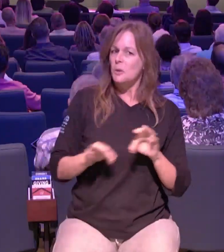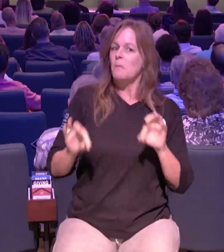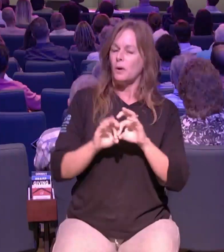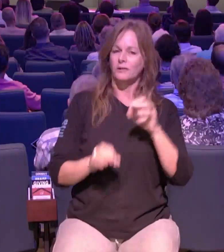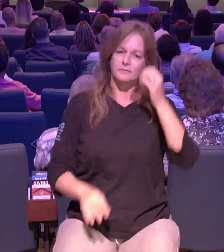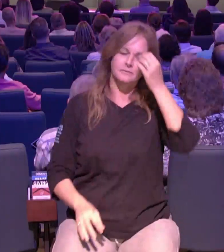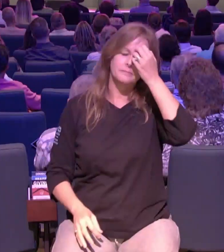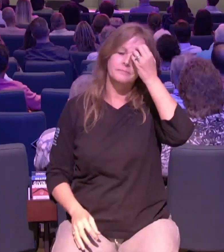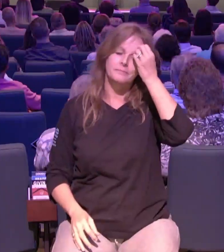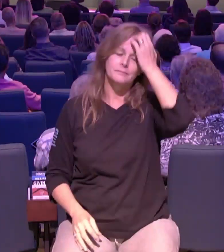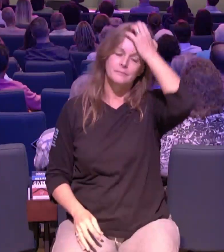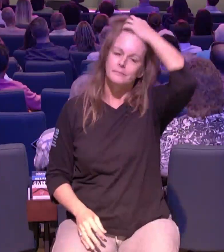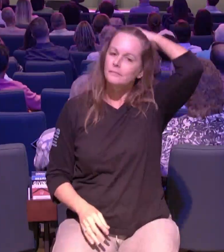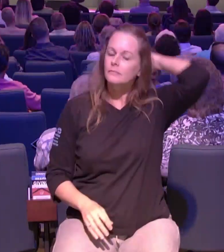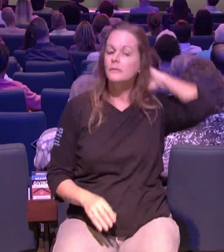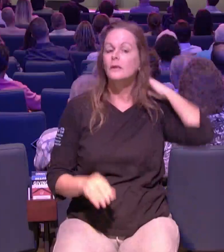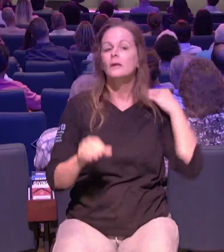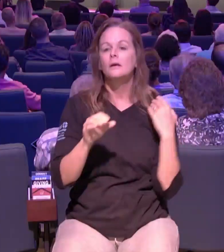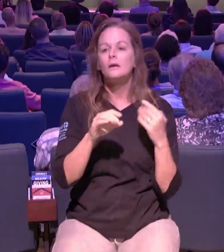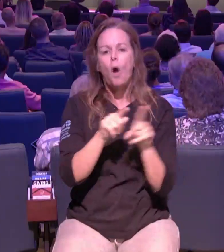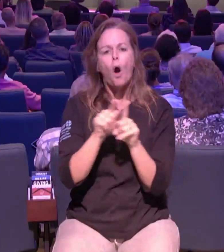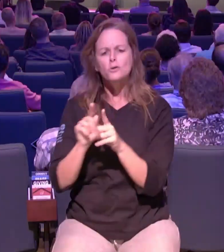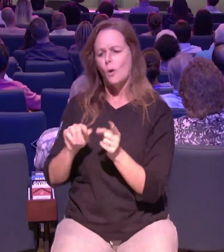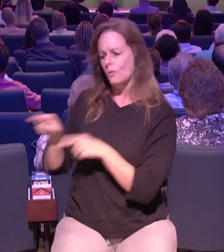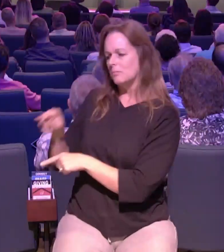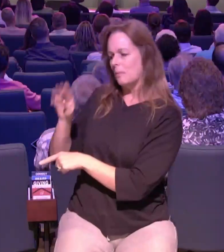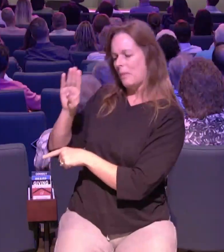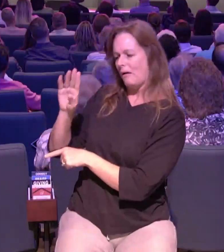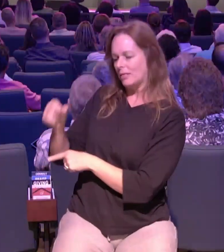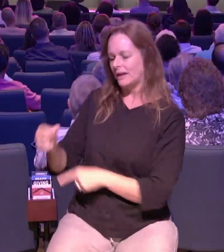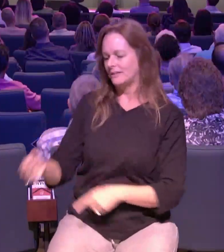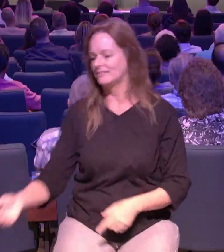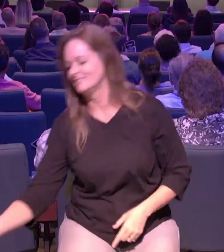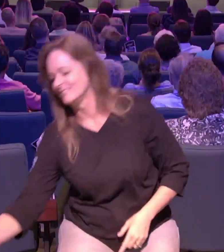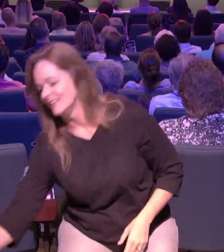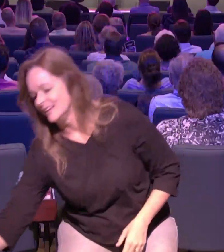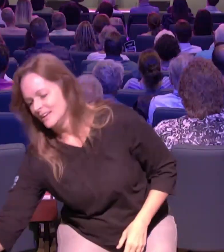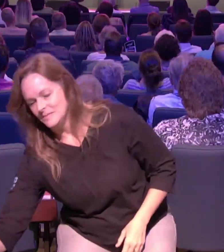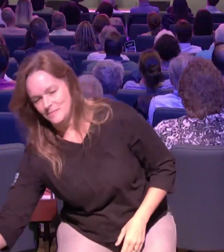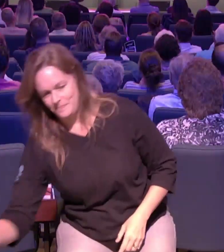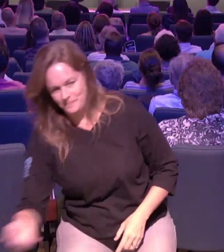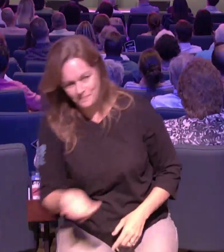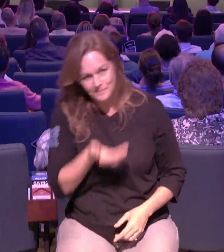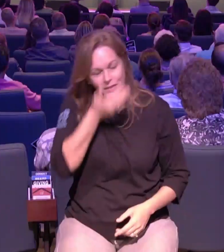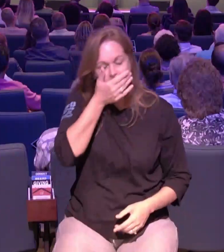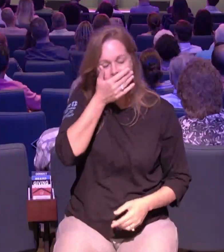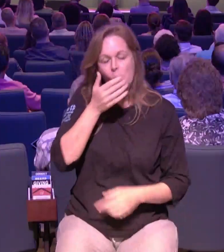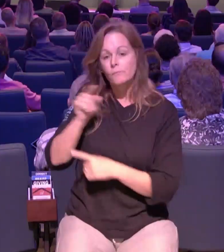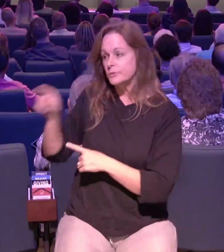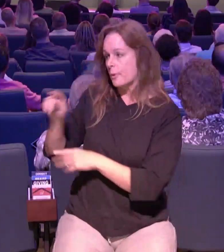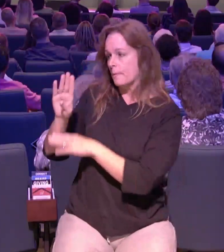day or two to invest in the lives of these students help them get their hearts set on jesus through the summer and become who god's called them to be